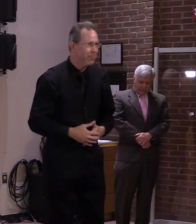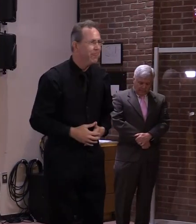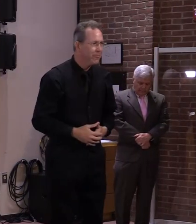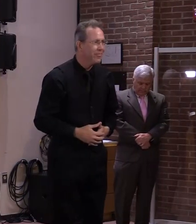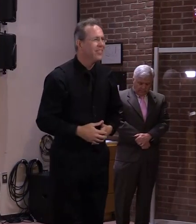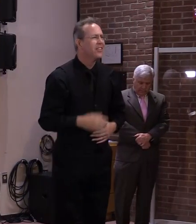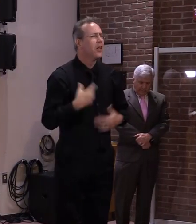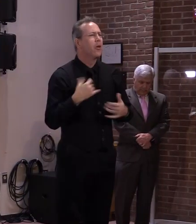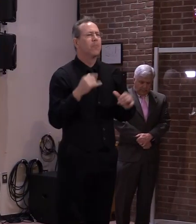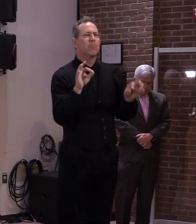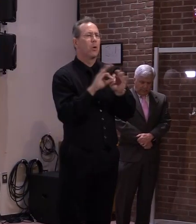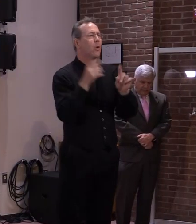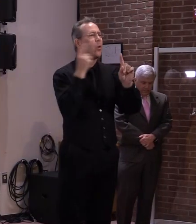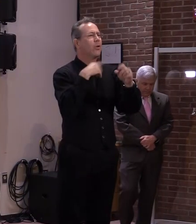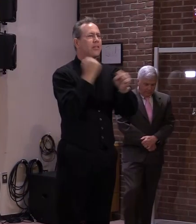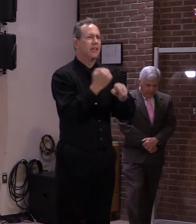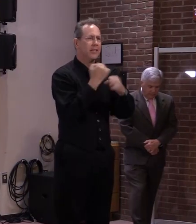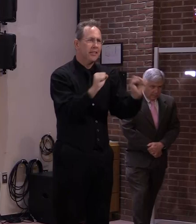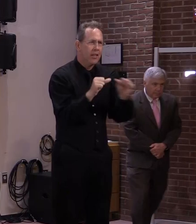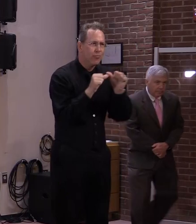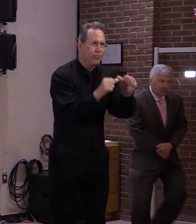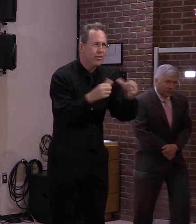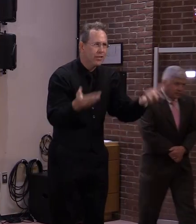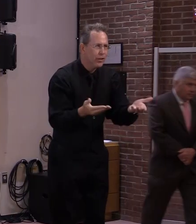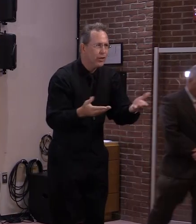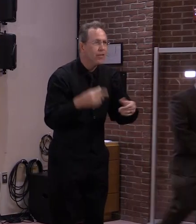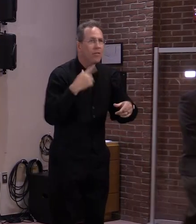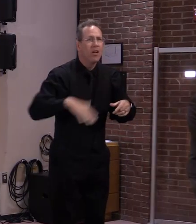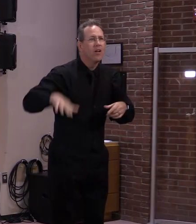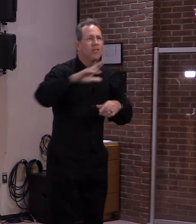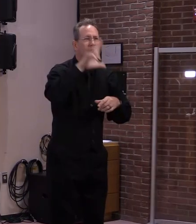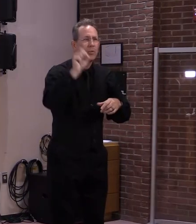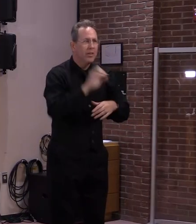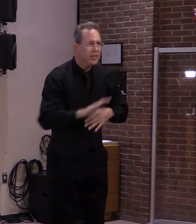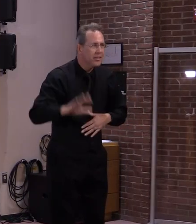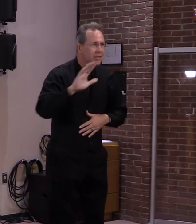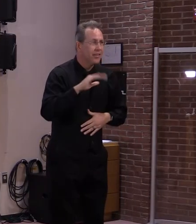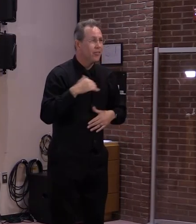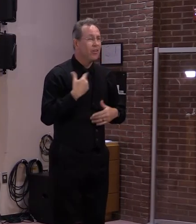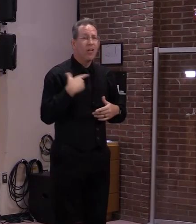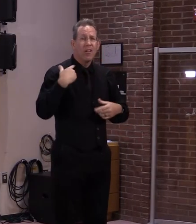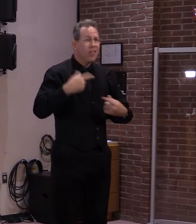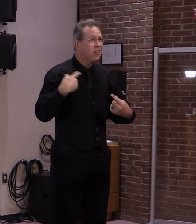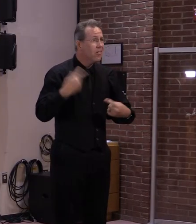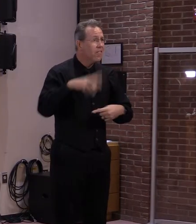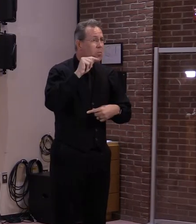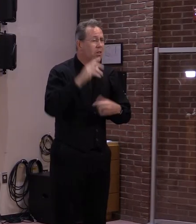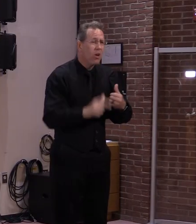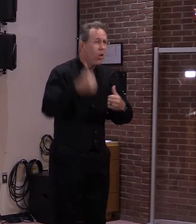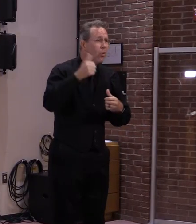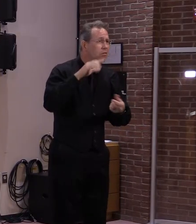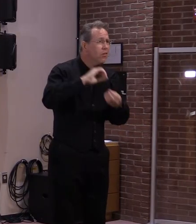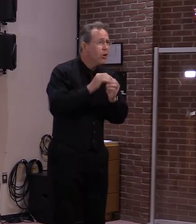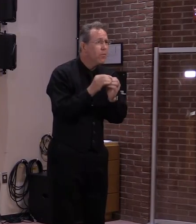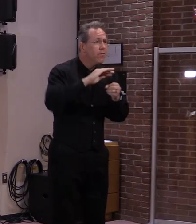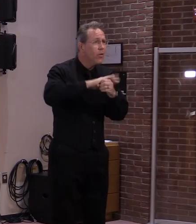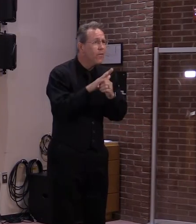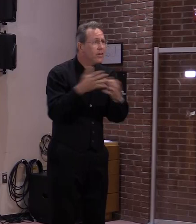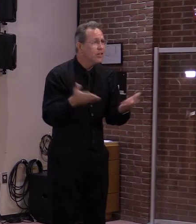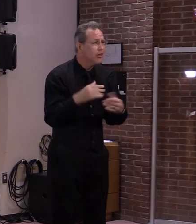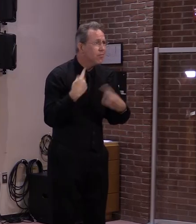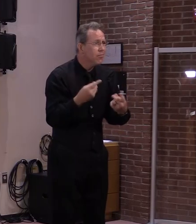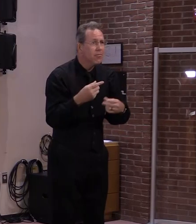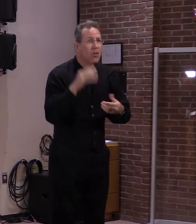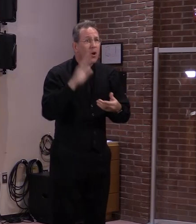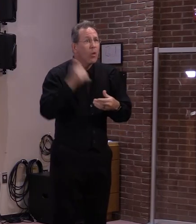in the country. We have the country's lowest case hospitalization and death rates and we maintain the country's highest